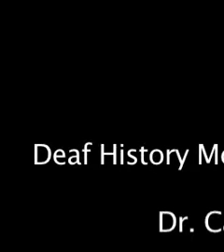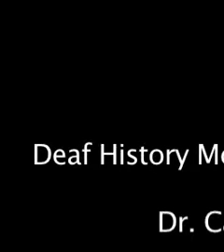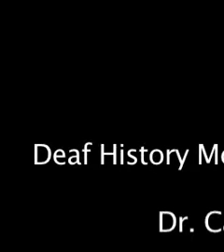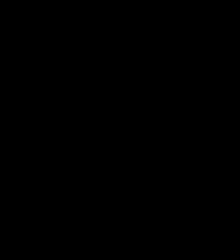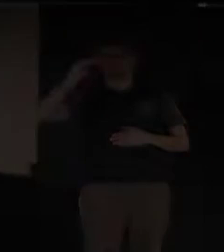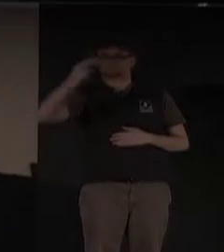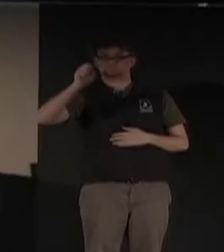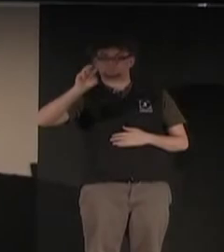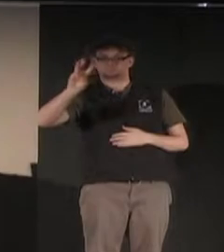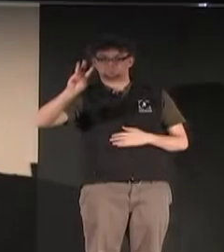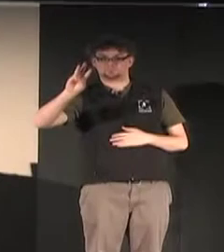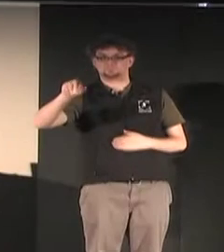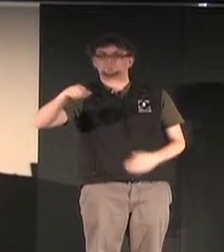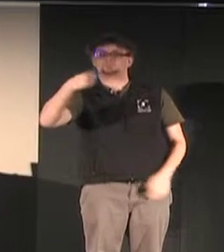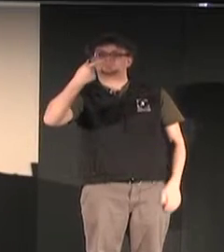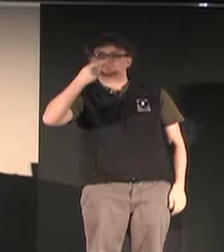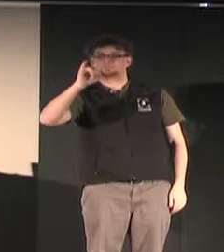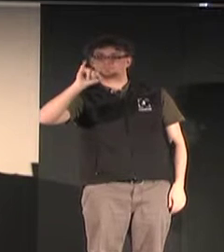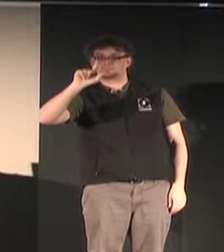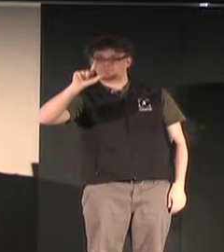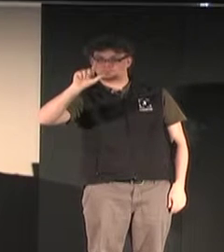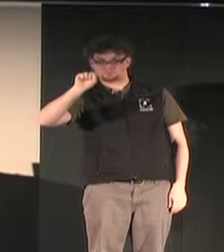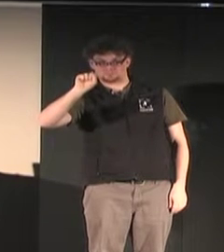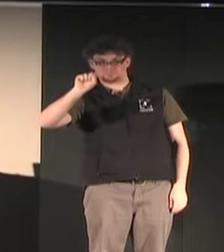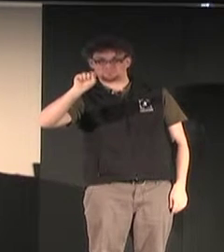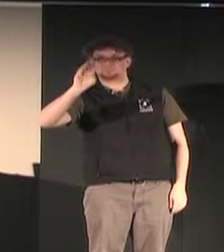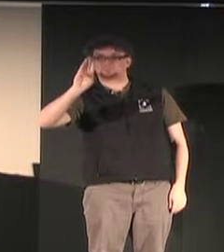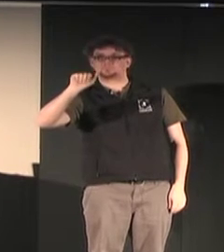I am Matthew Gilsbach.